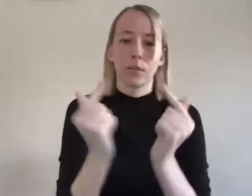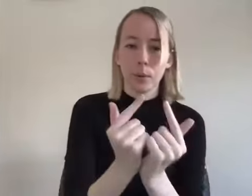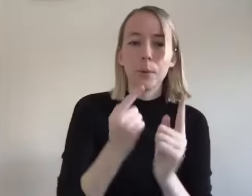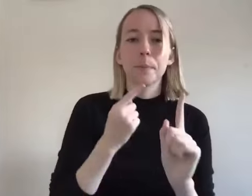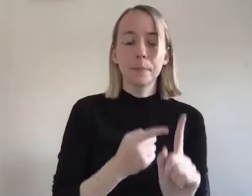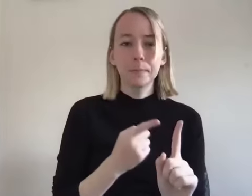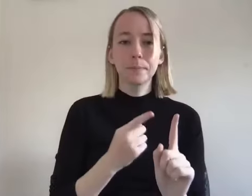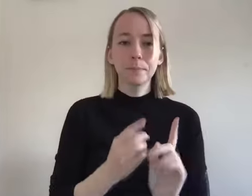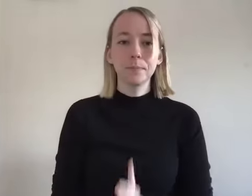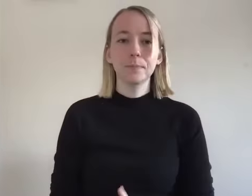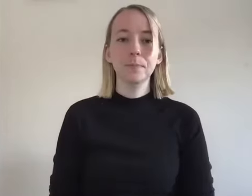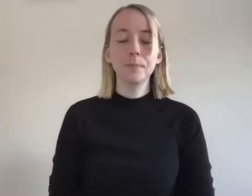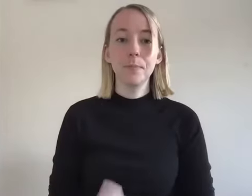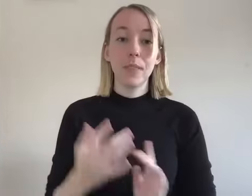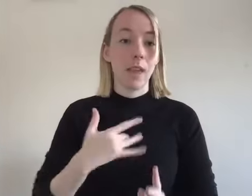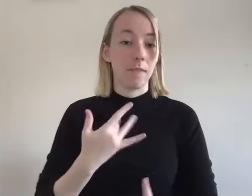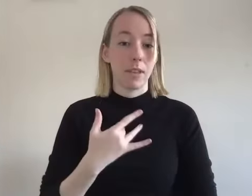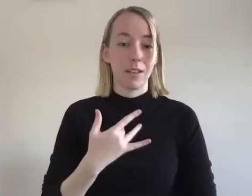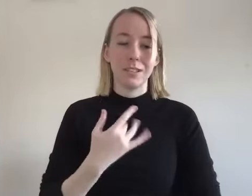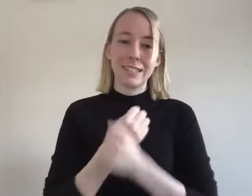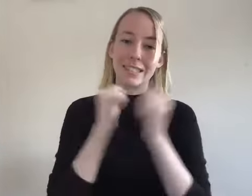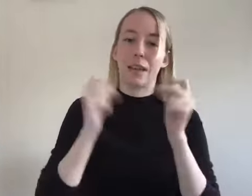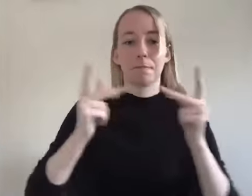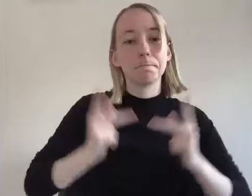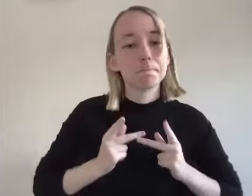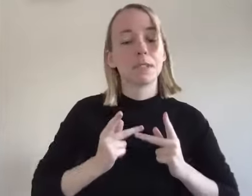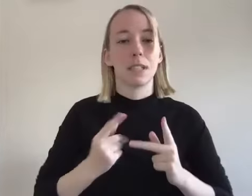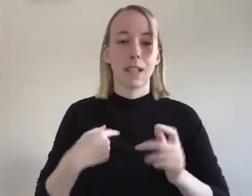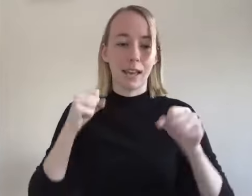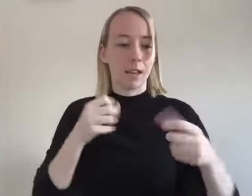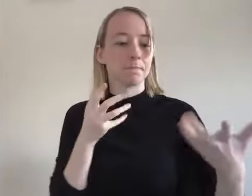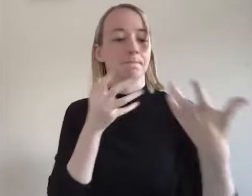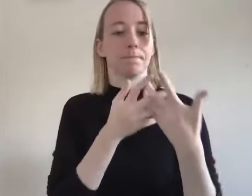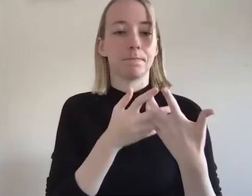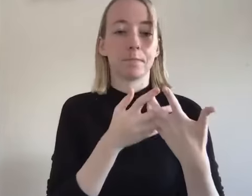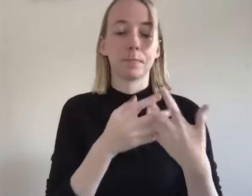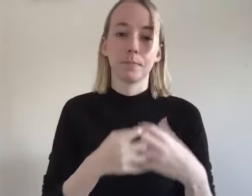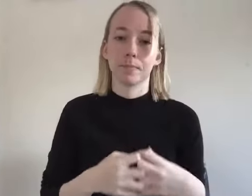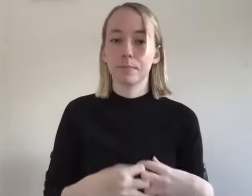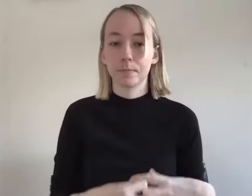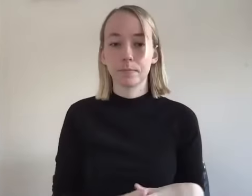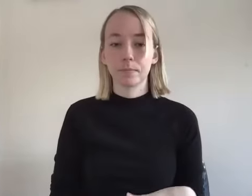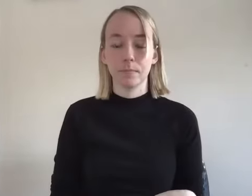really diverse like there's um it feels it feels like a safe space and um and